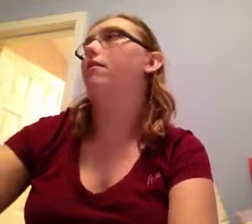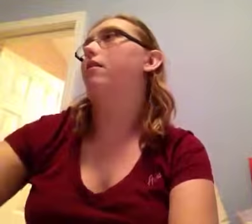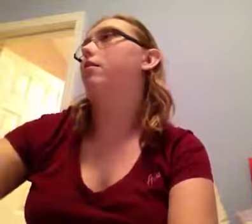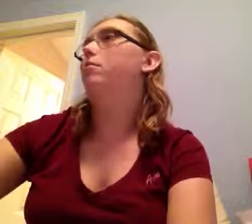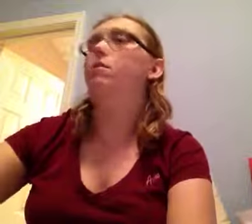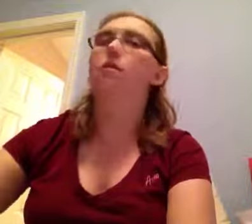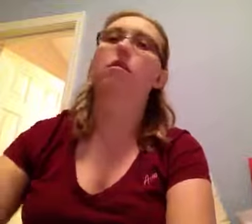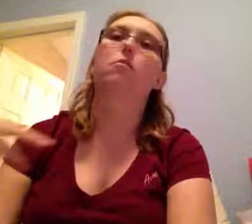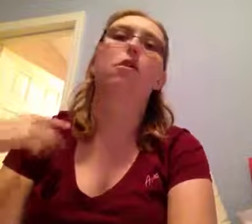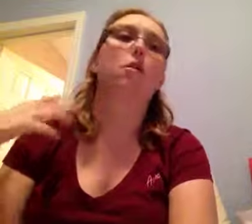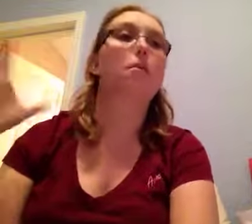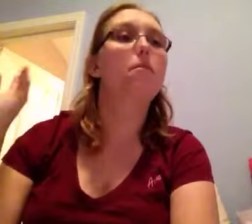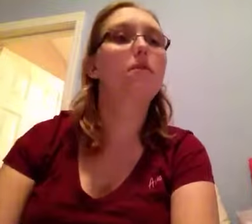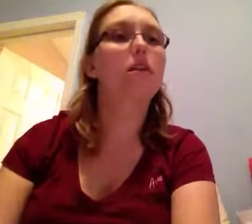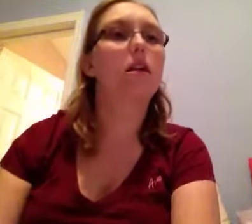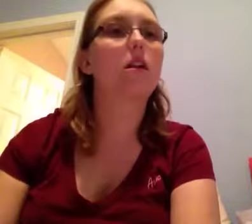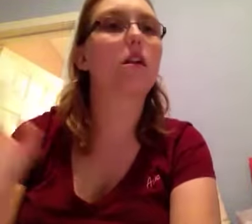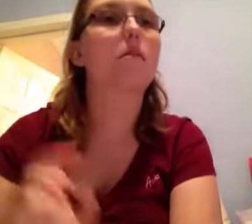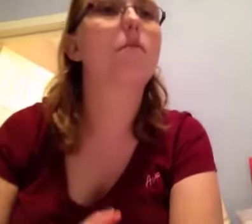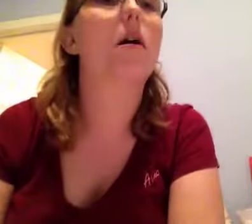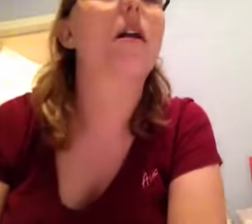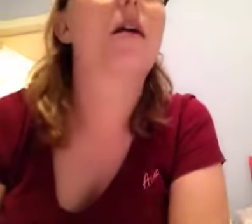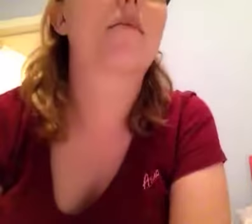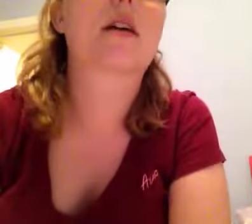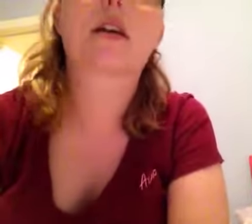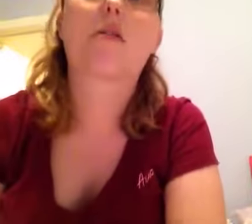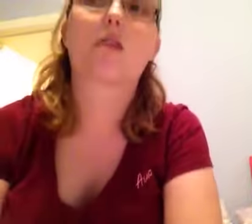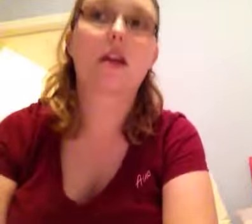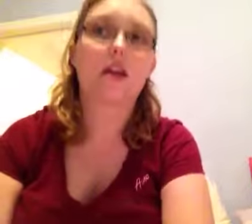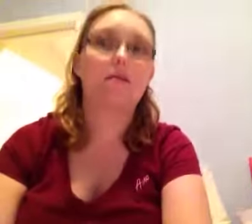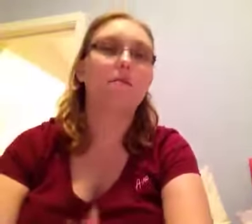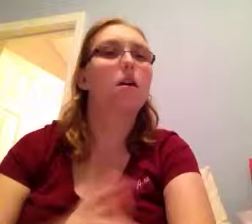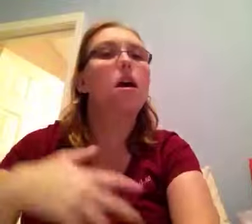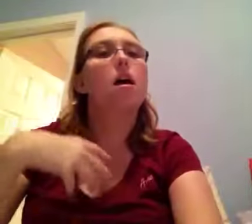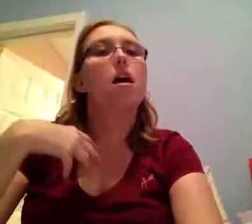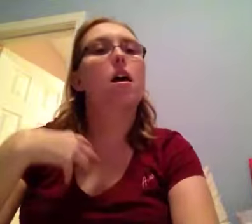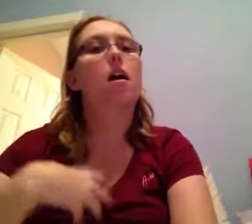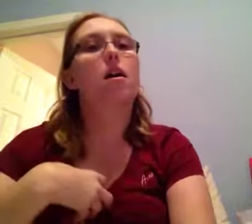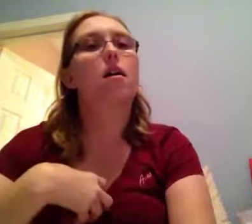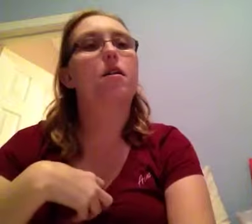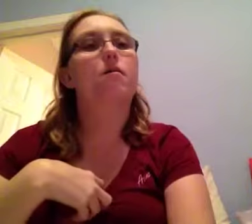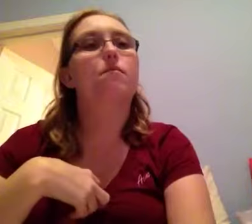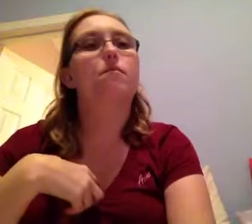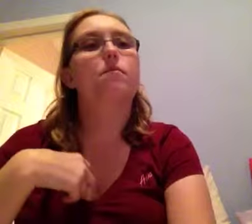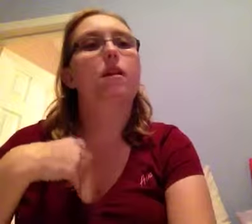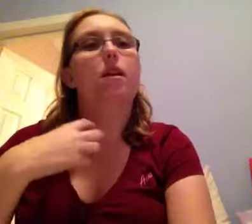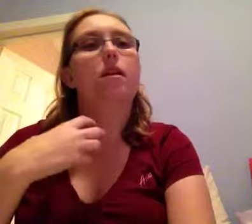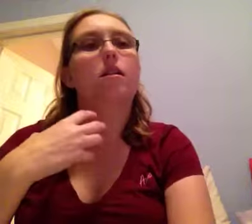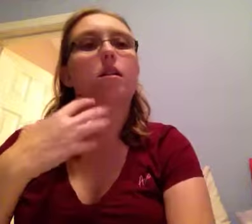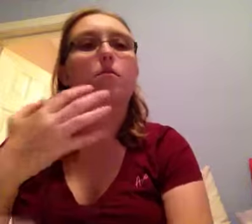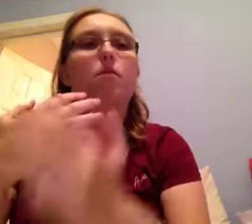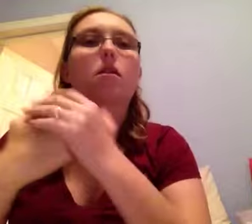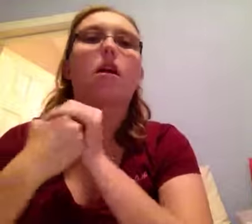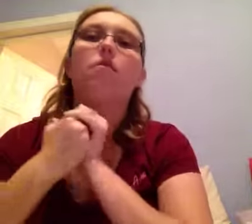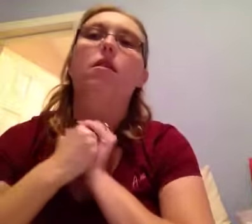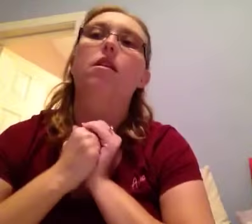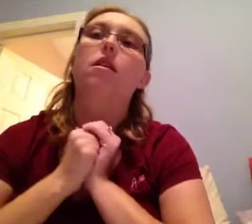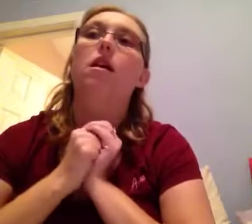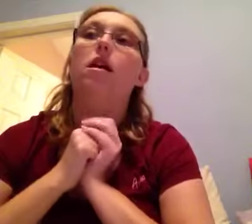this movie somewhere in my movie collection, but I'm not going to go get it. Um, and this book, um, rated a,